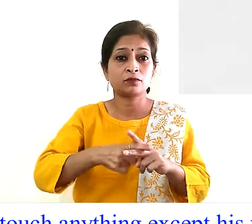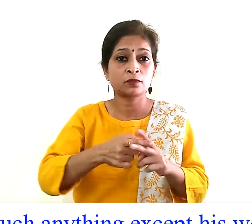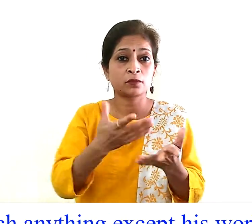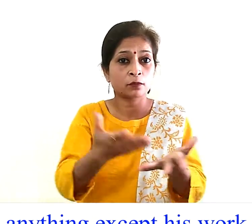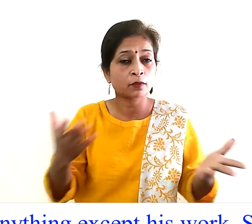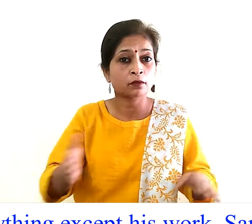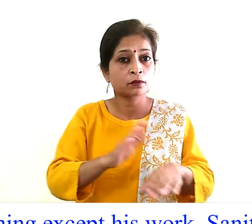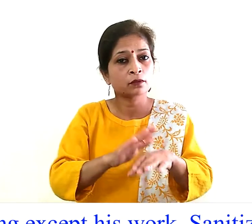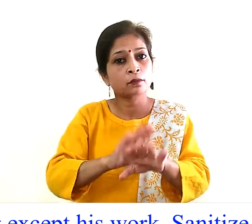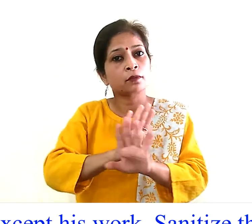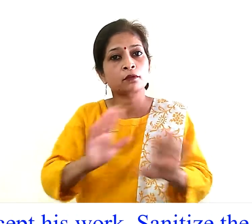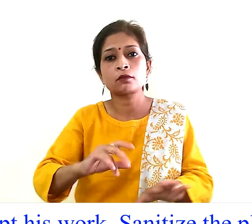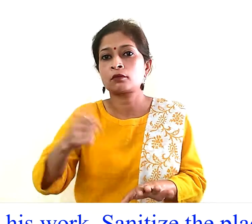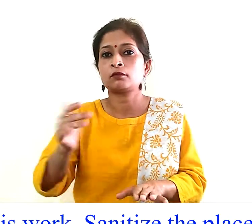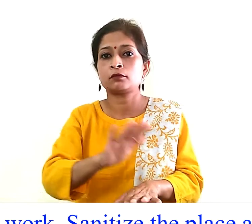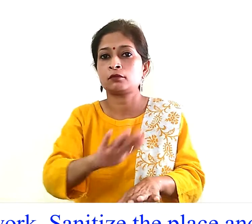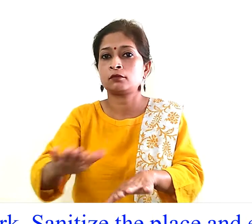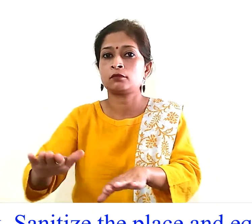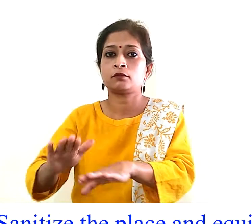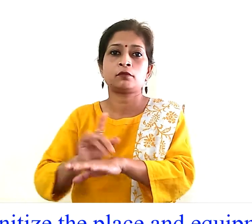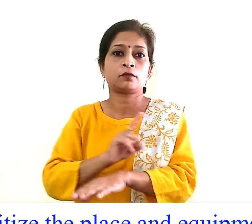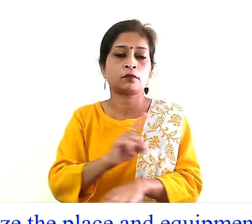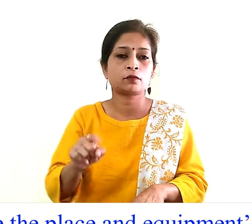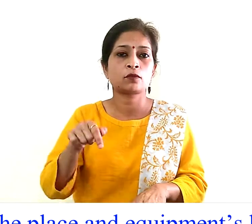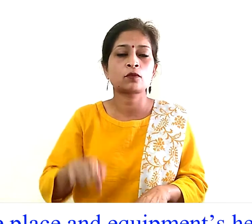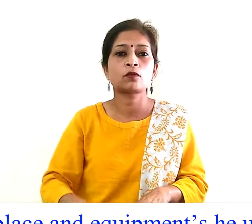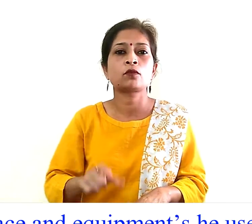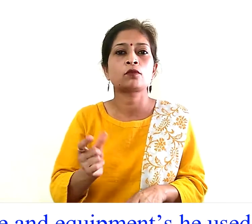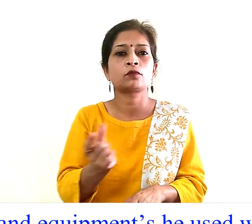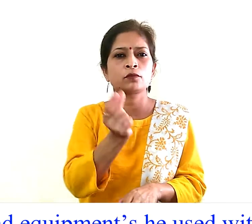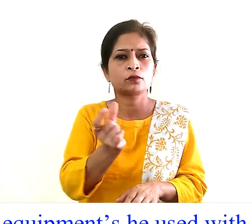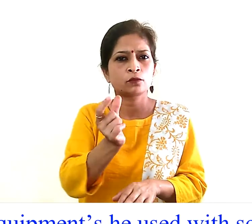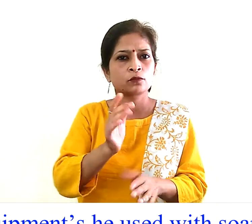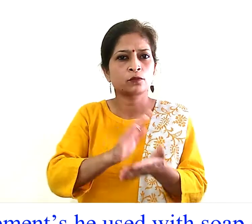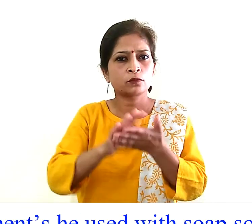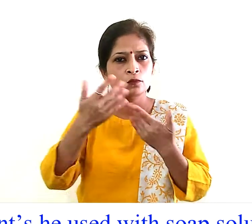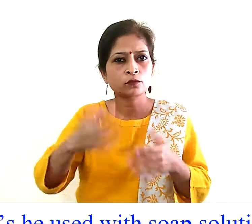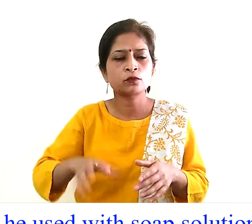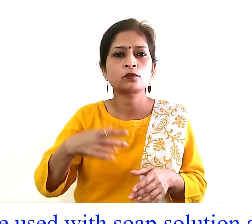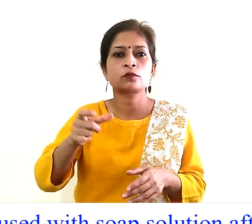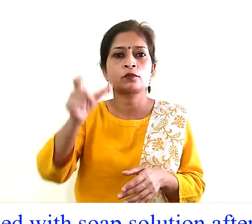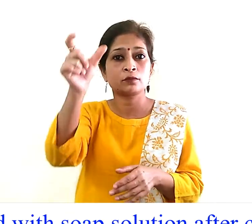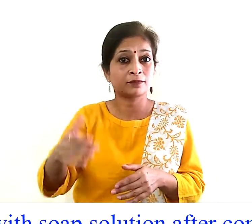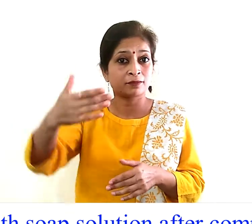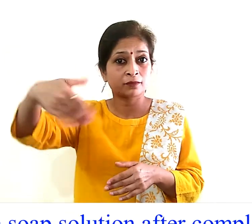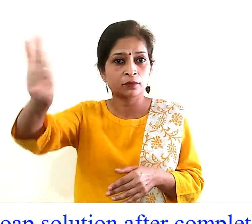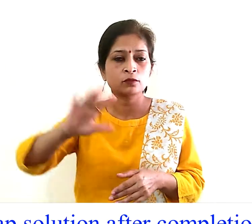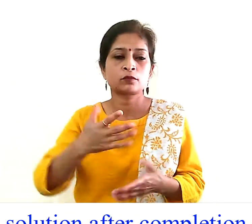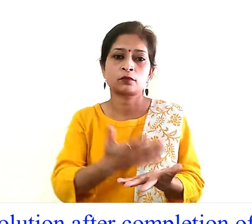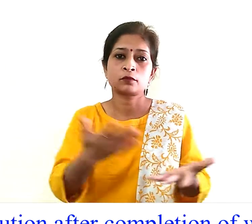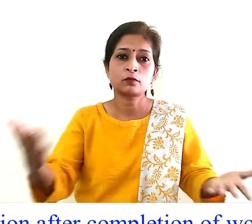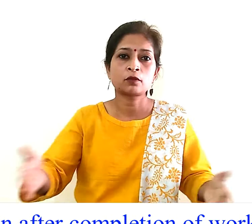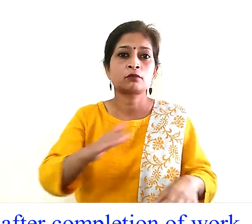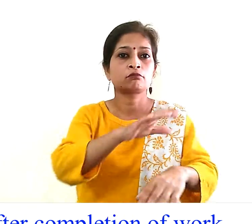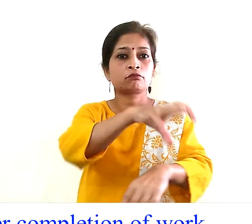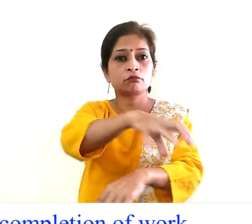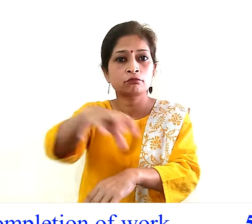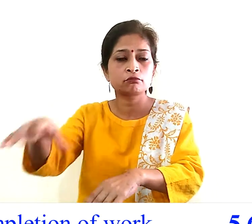sanitize the place and equipments he used with soap solution after completion of work 5.6